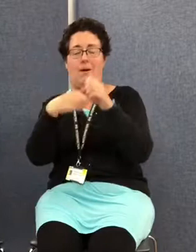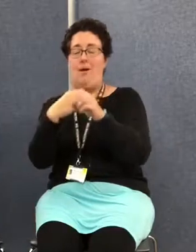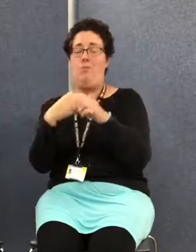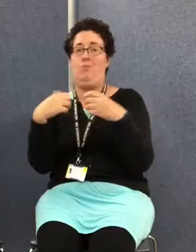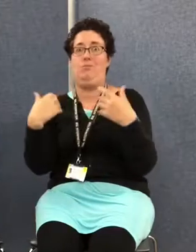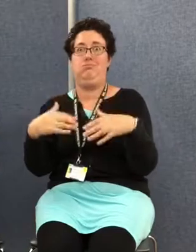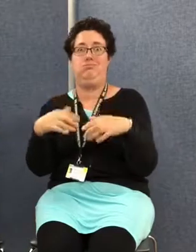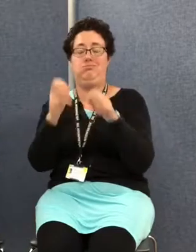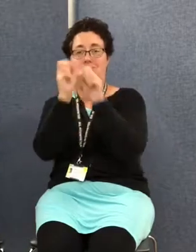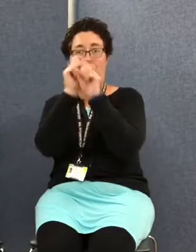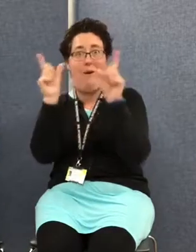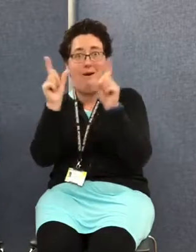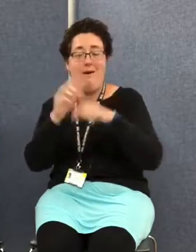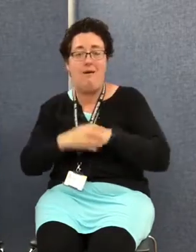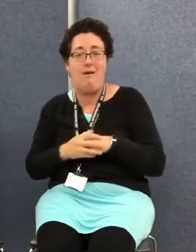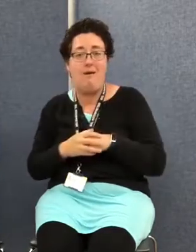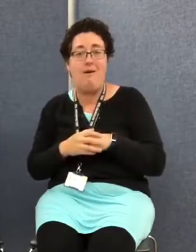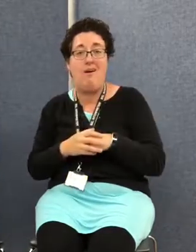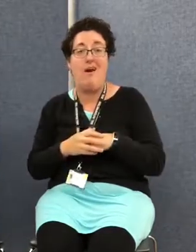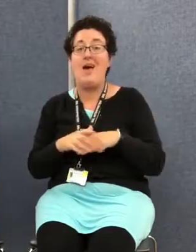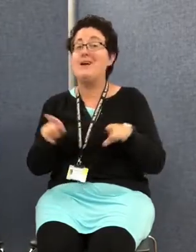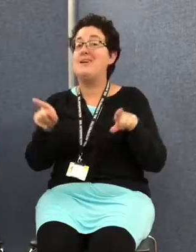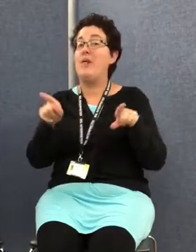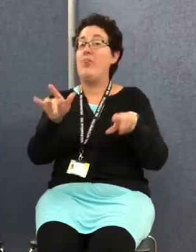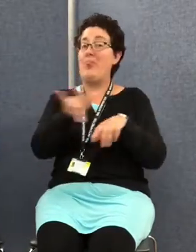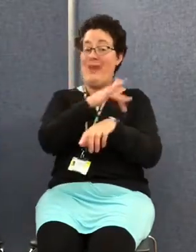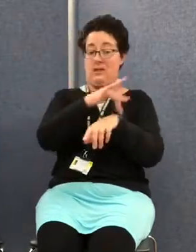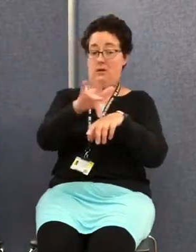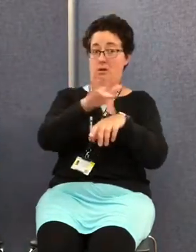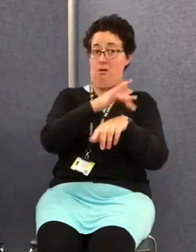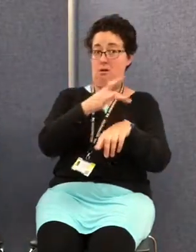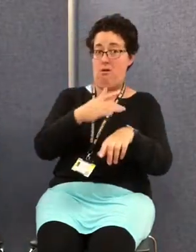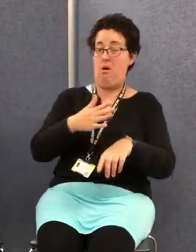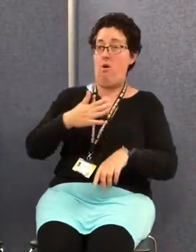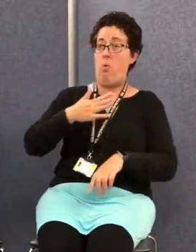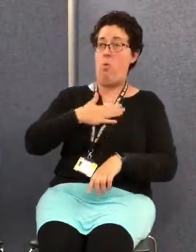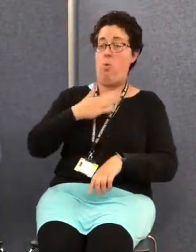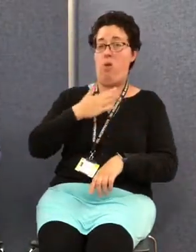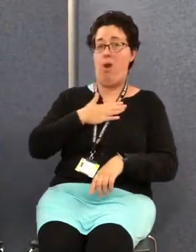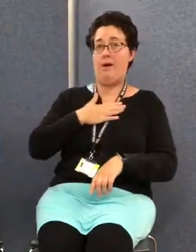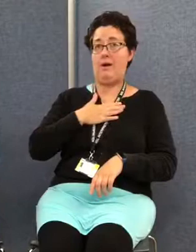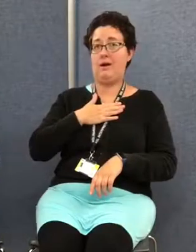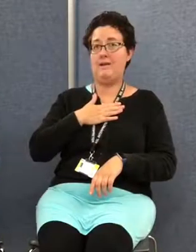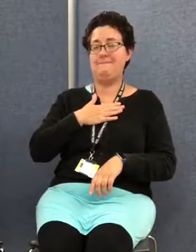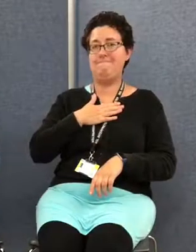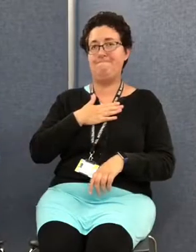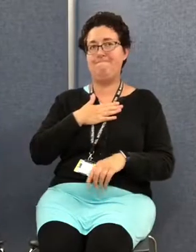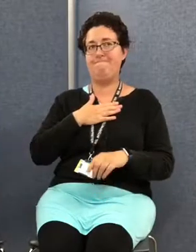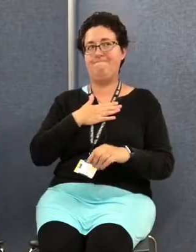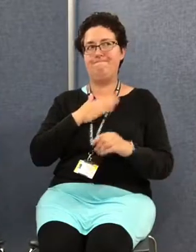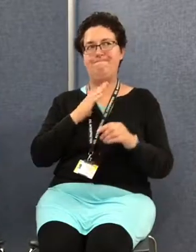think working in theatre I would like to be able to have things more accessible and